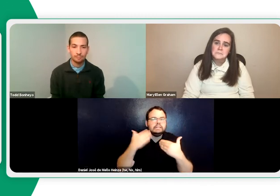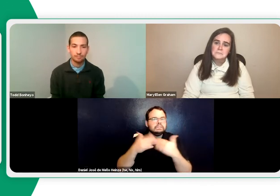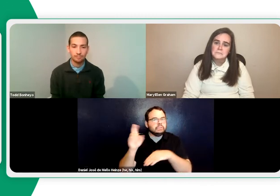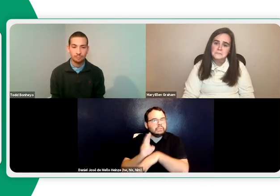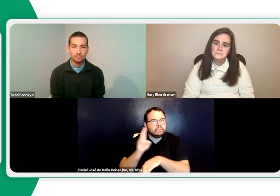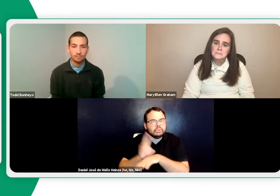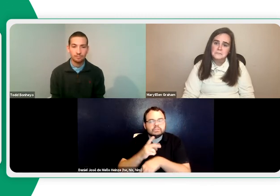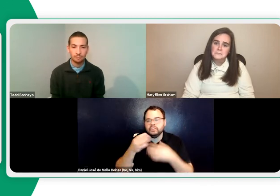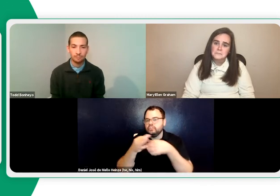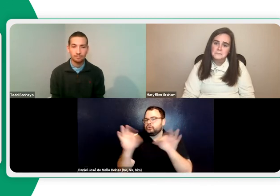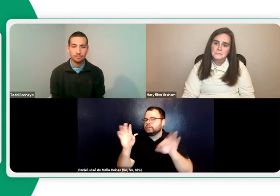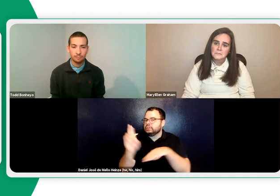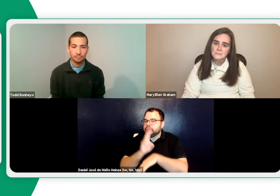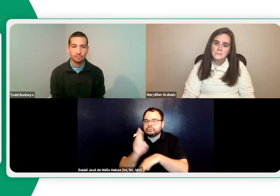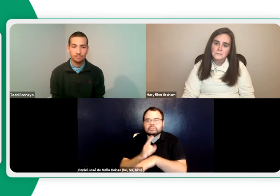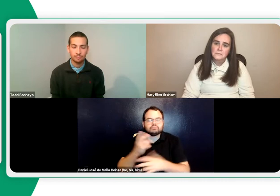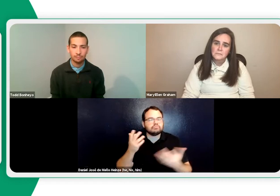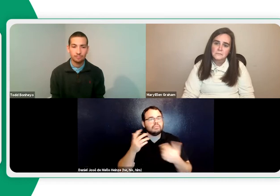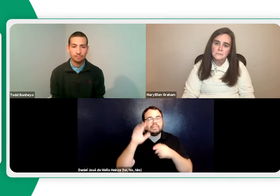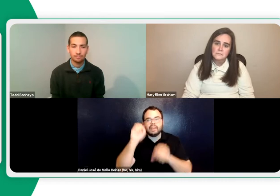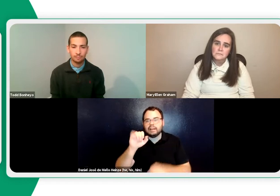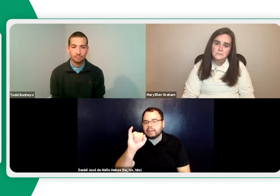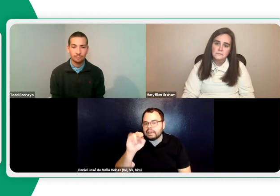other's videos. And it's really easy to use. It's free.